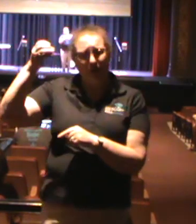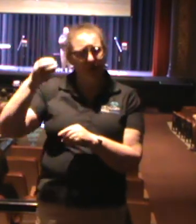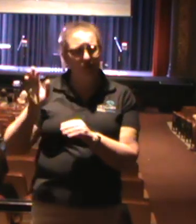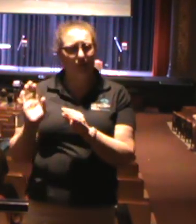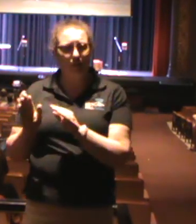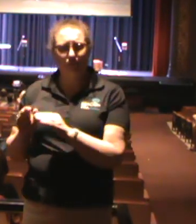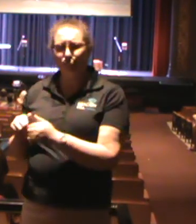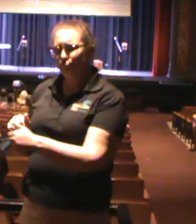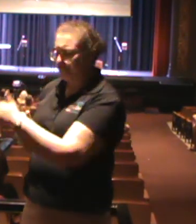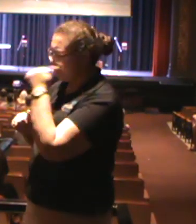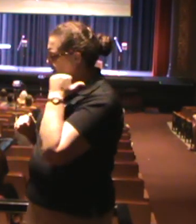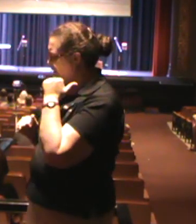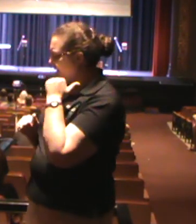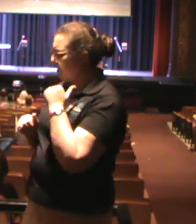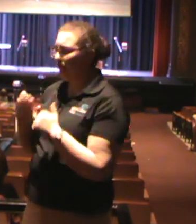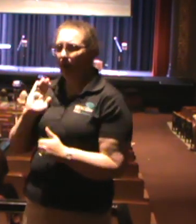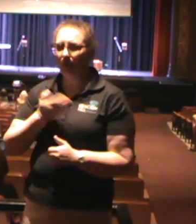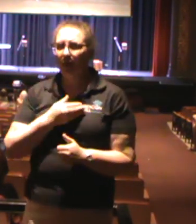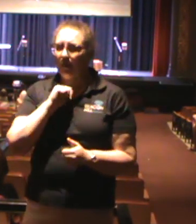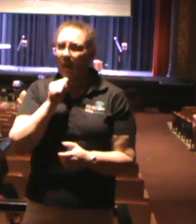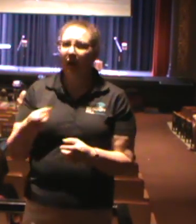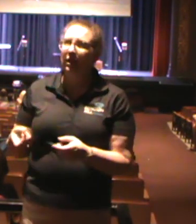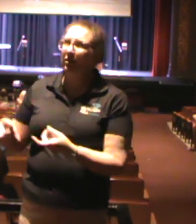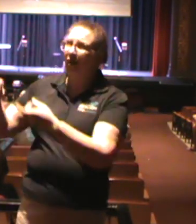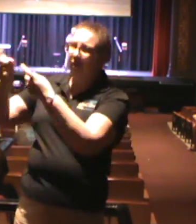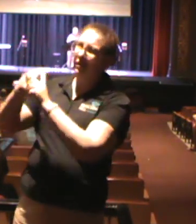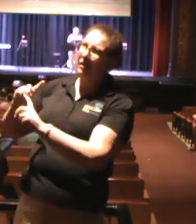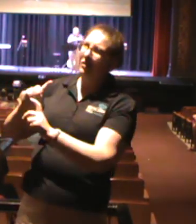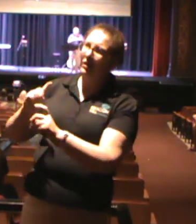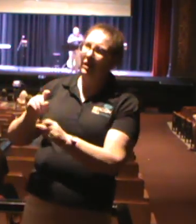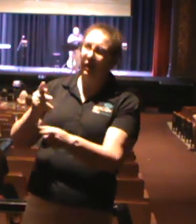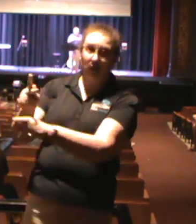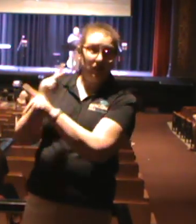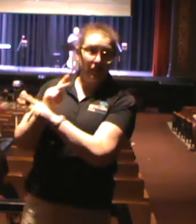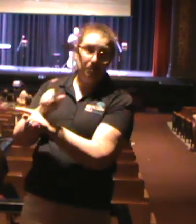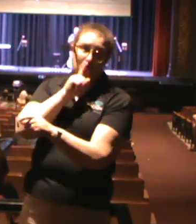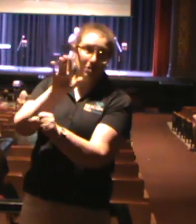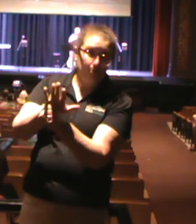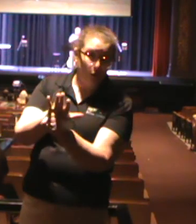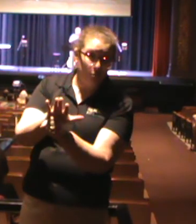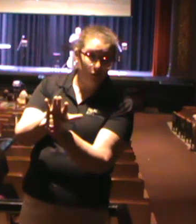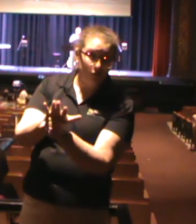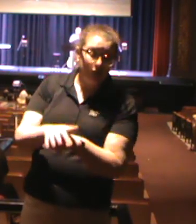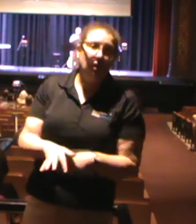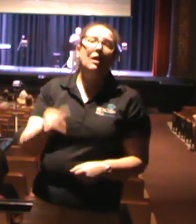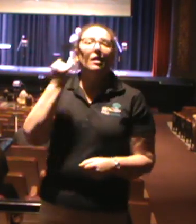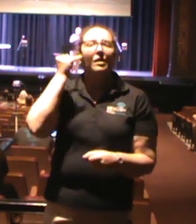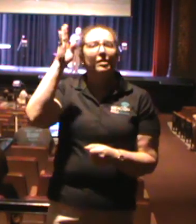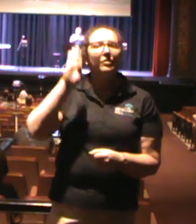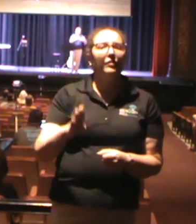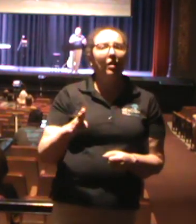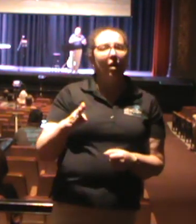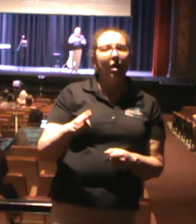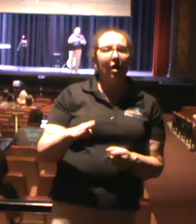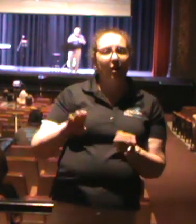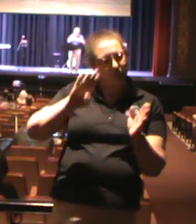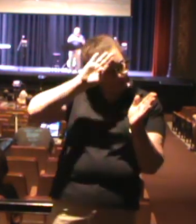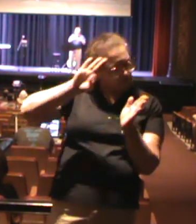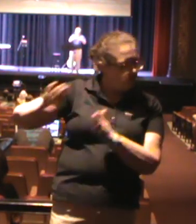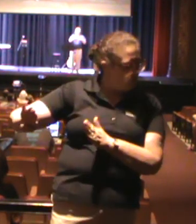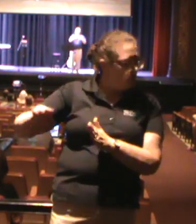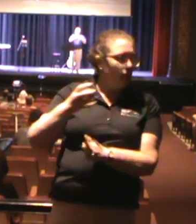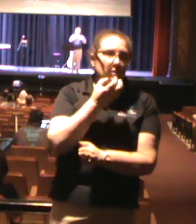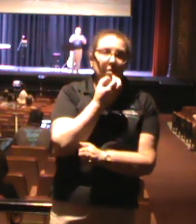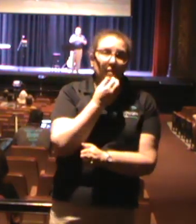not fulfilling his promises? And if God did that, if God turned away from the Jews and